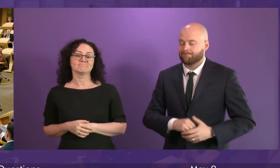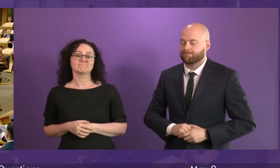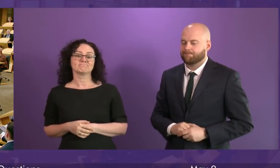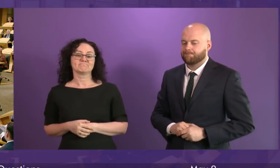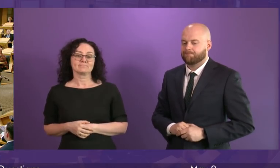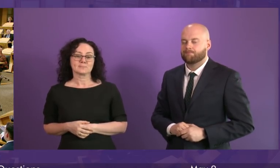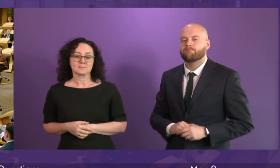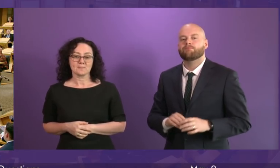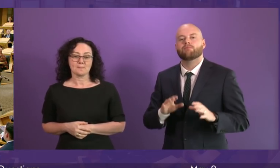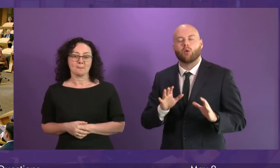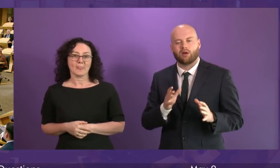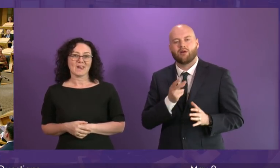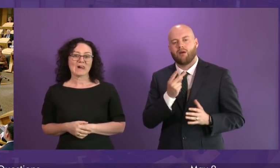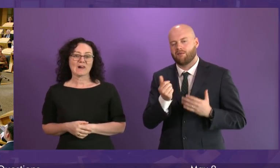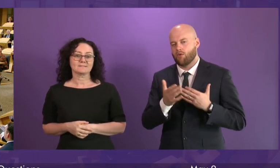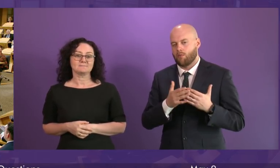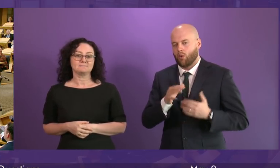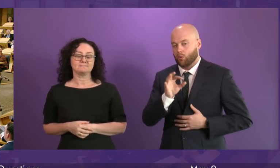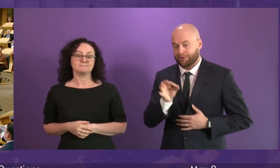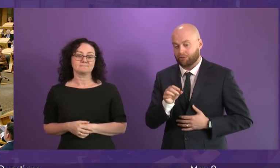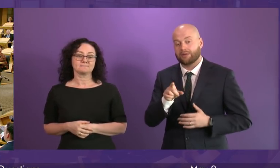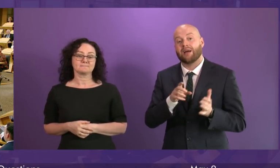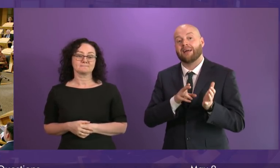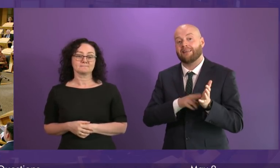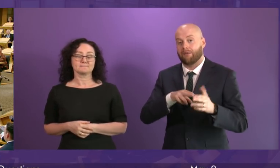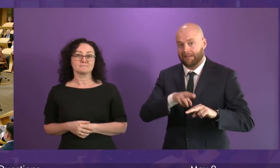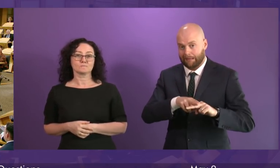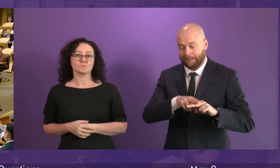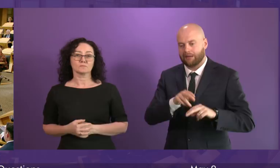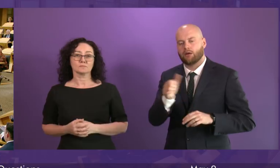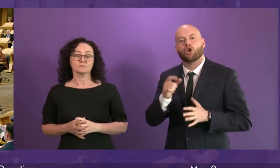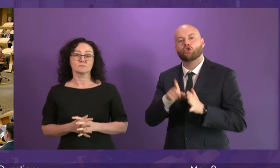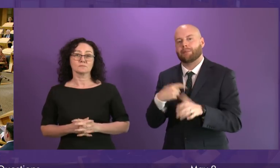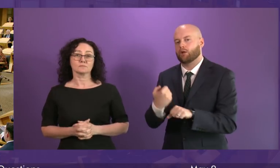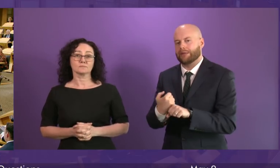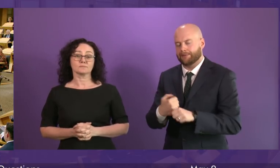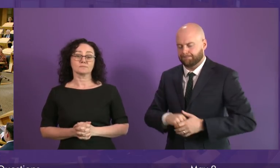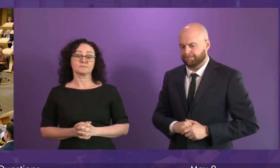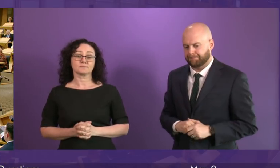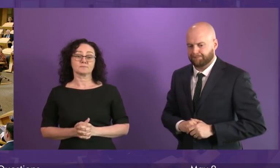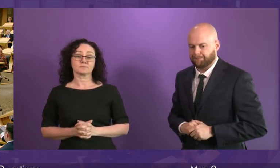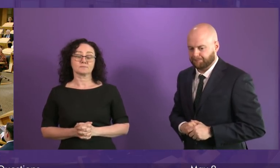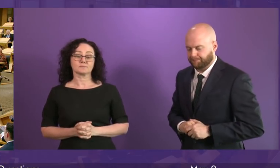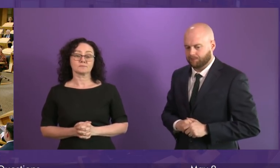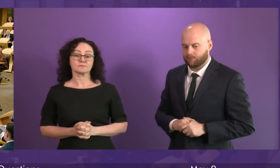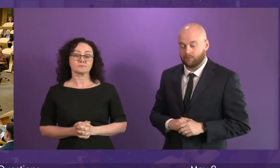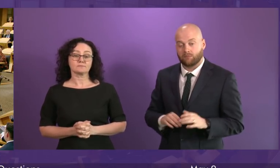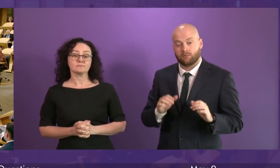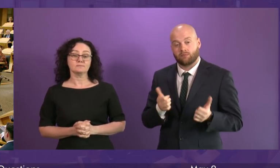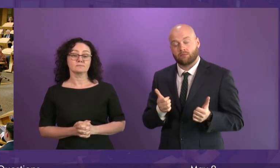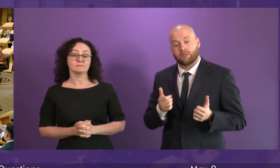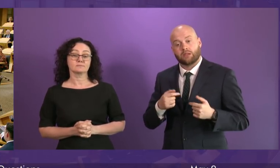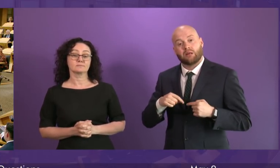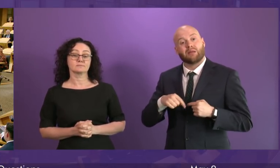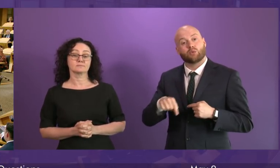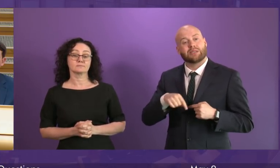We're going to take a few supplementaries. first from Neil Findlay to be followed by Jamie Green. Neil Findlay. This week I have been contacted